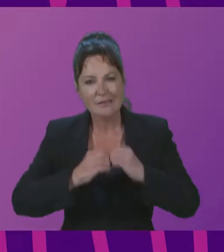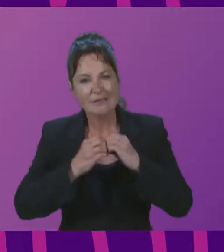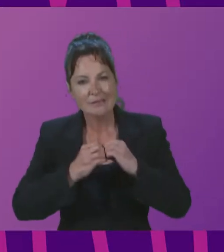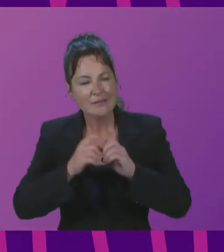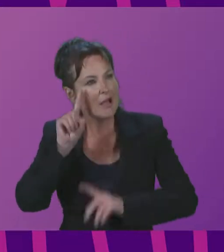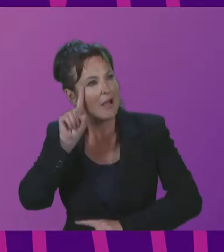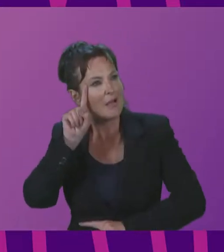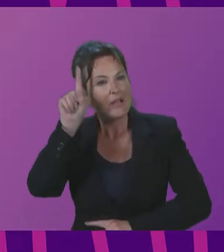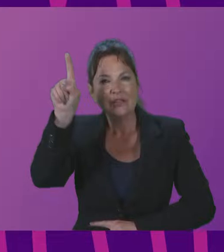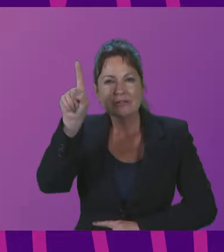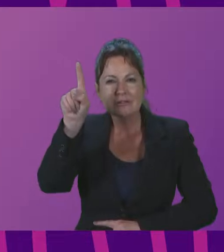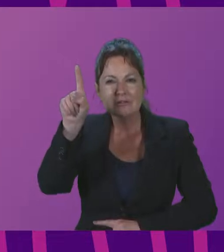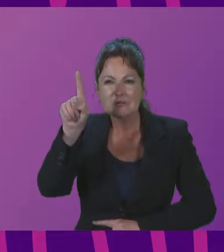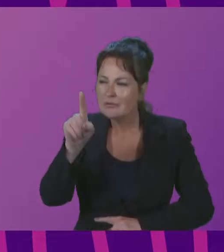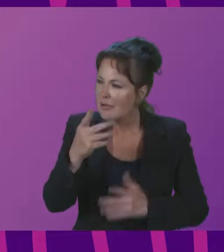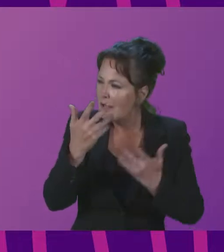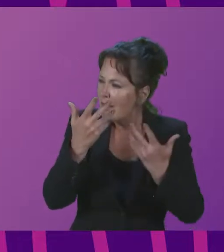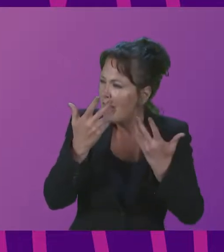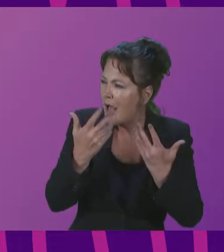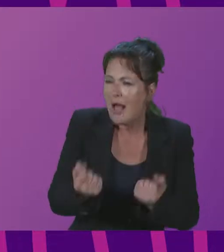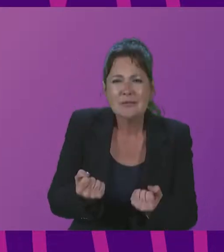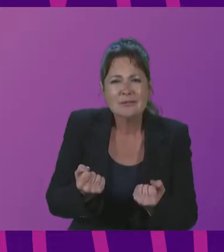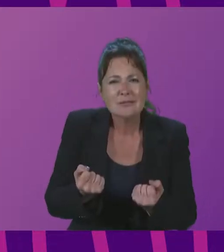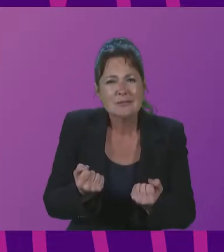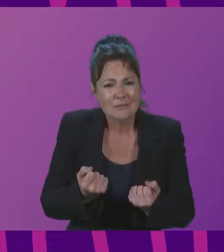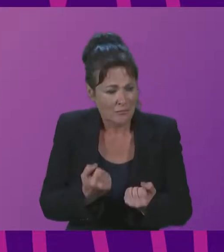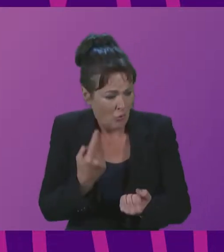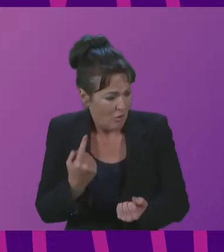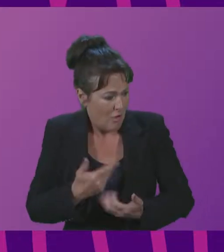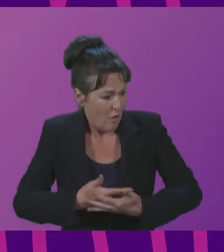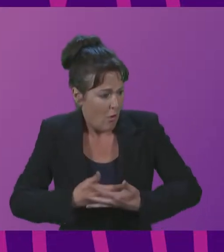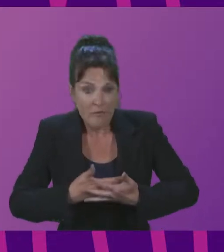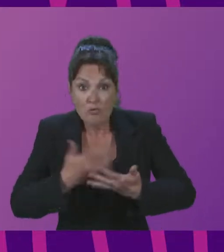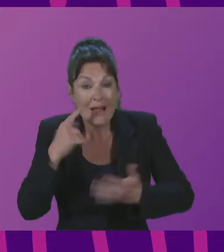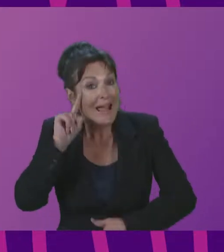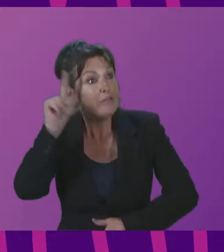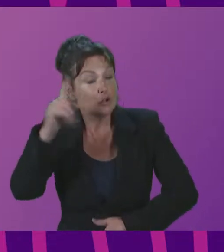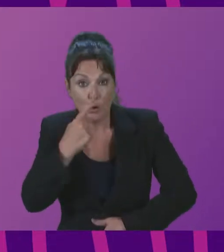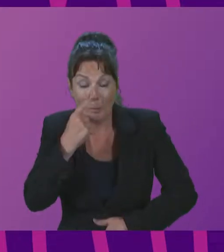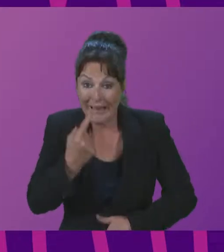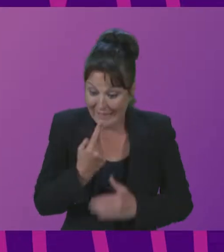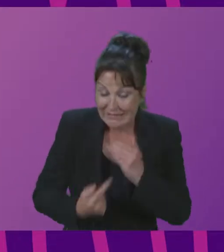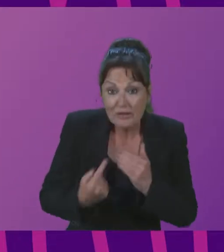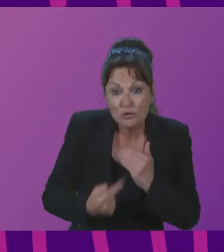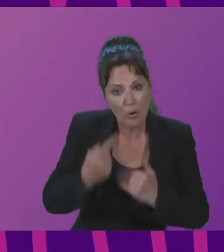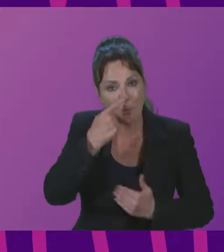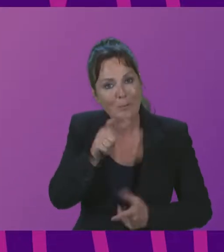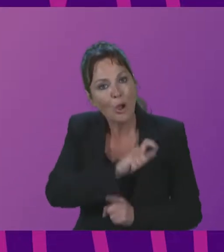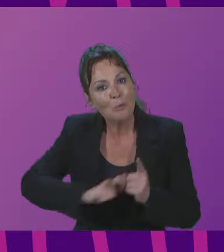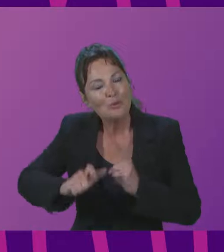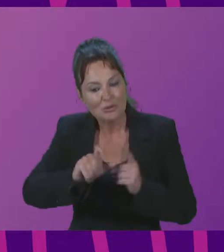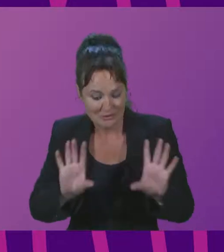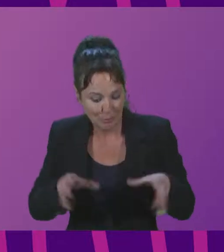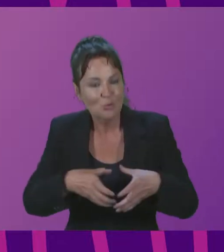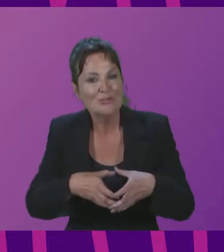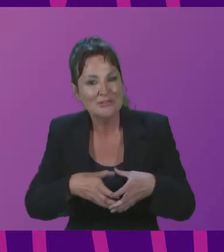for a given individual or community. As you have heard from